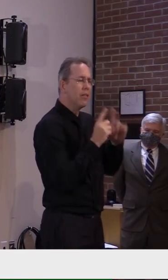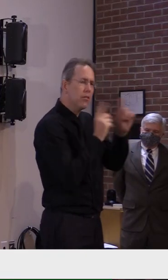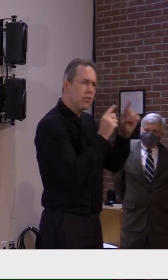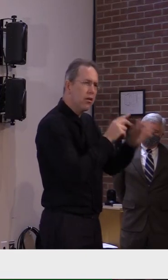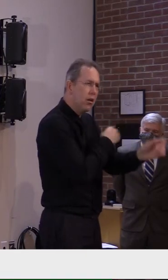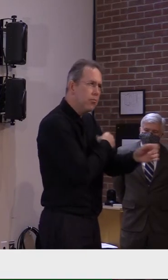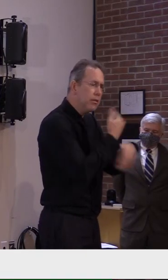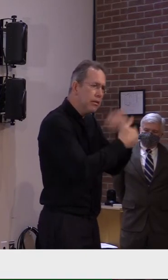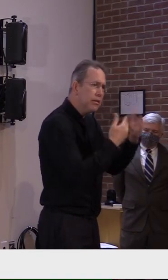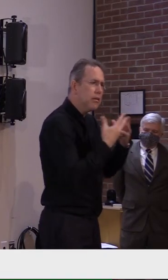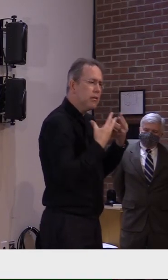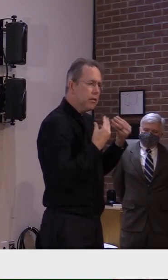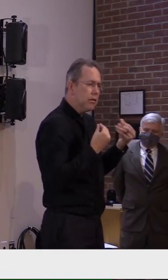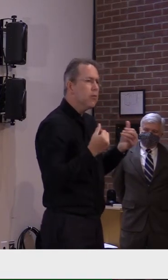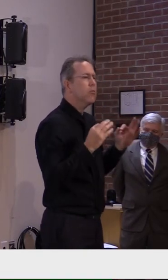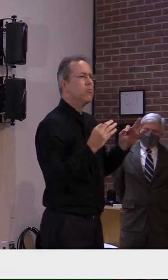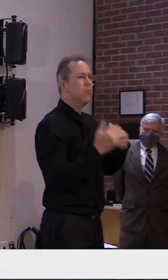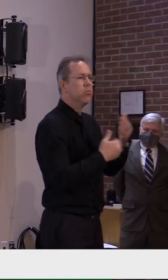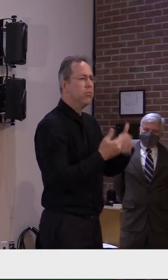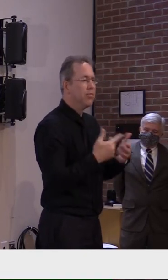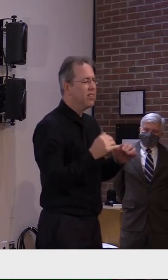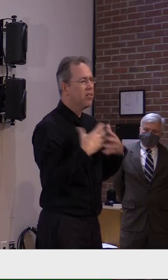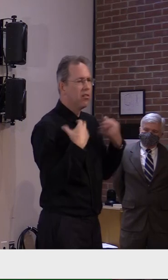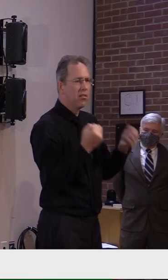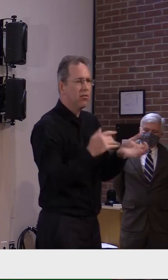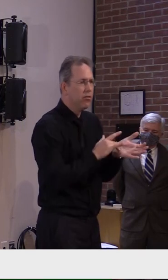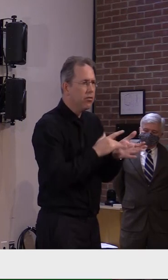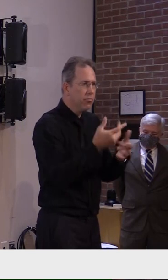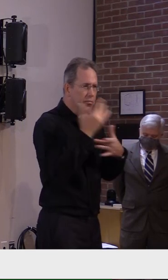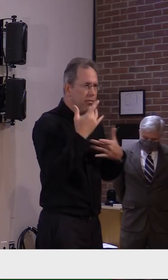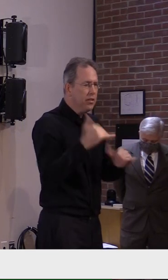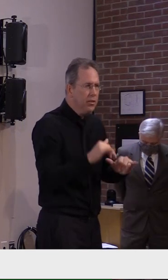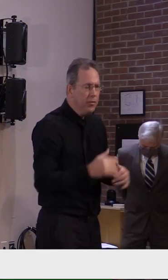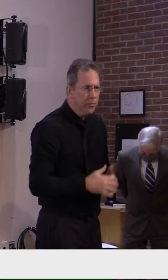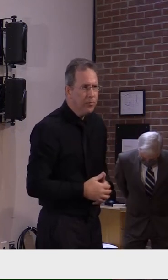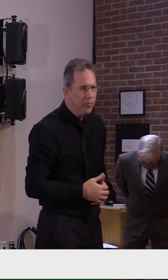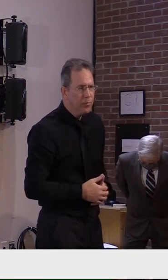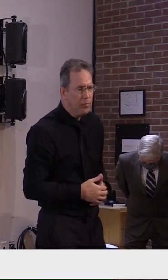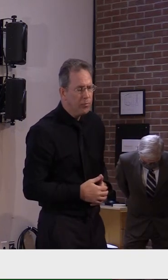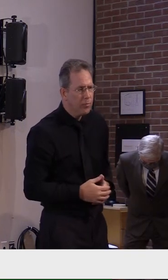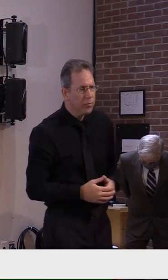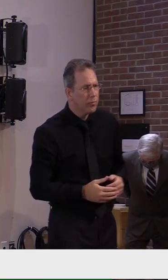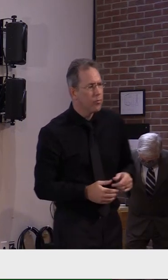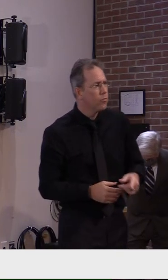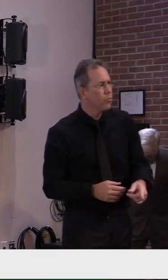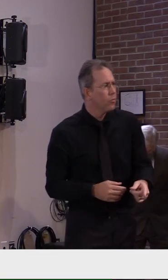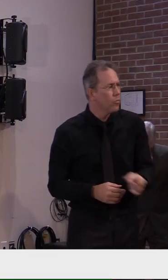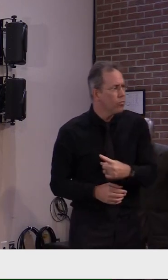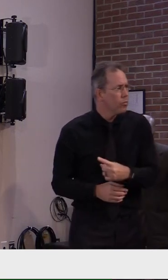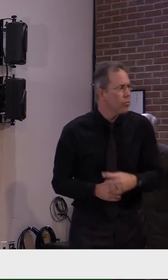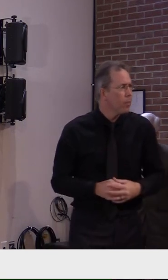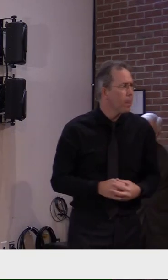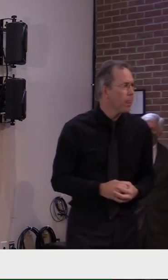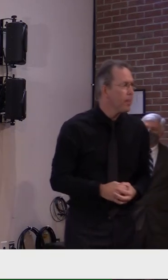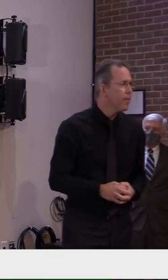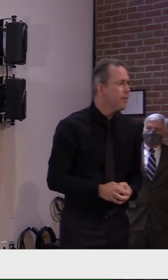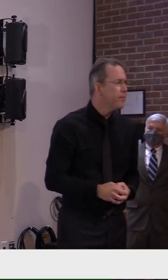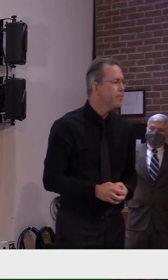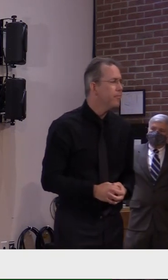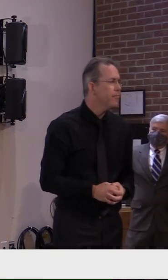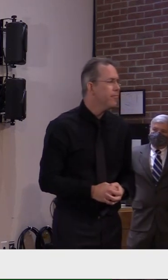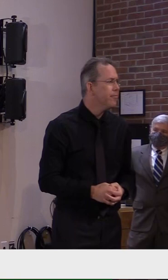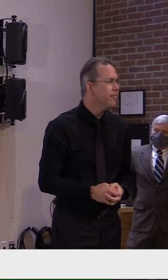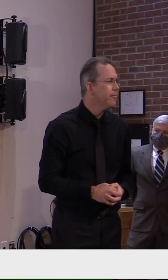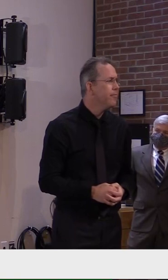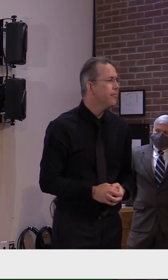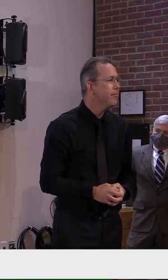A little bit. The impetus for my question was that it appeared like in the spring, a lot of people took this really seriously. And right